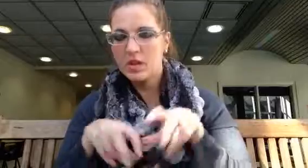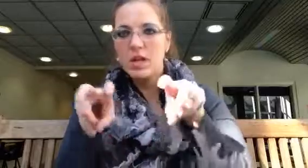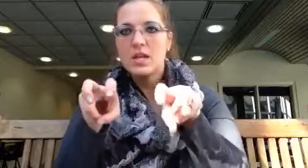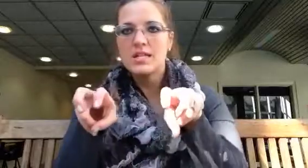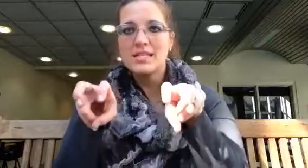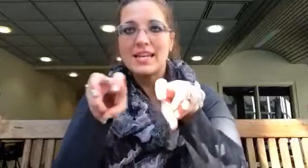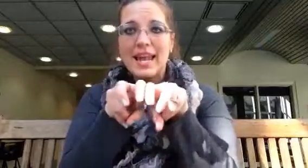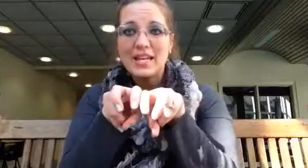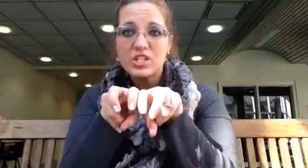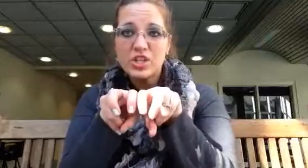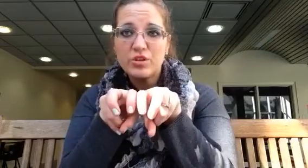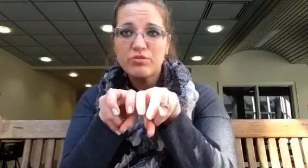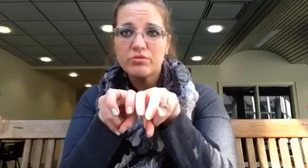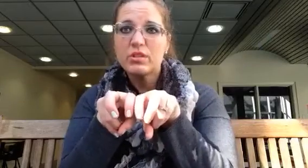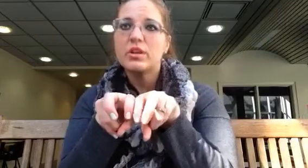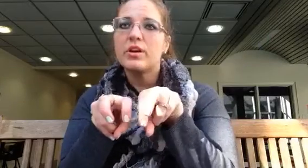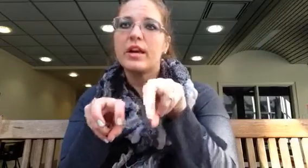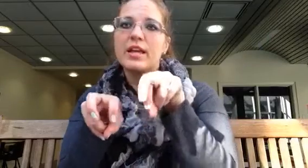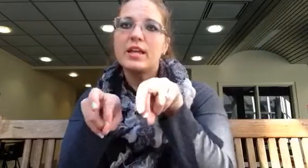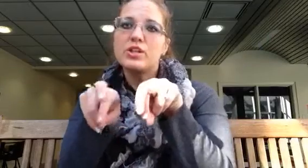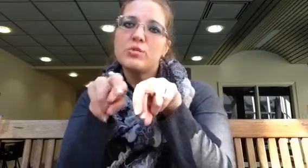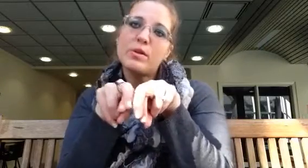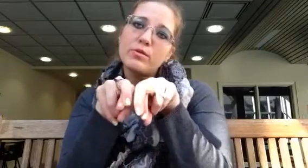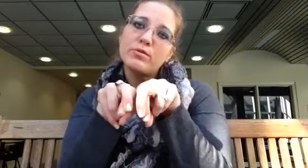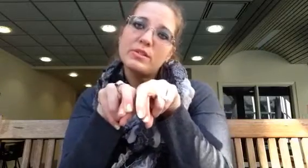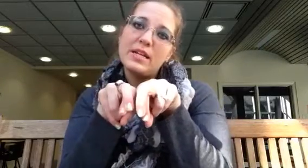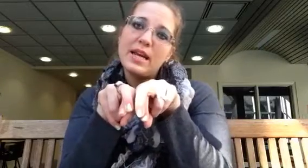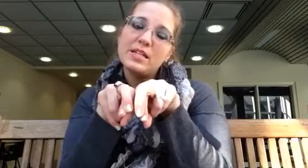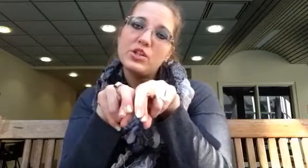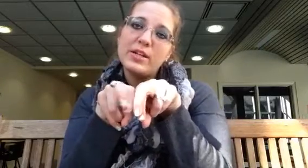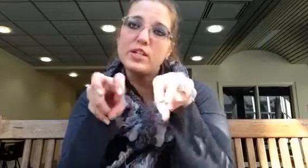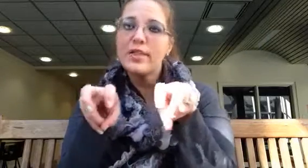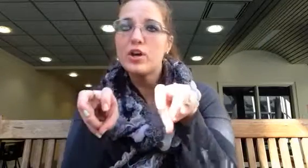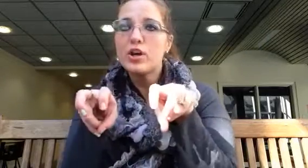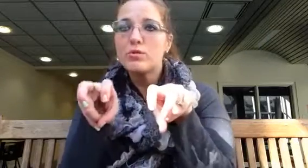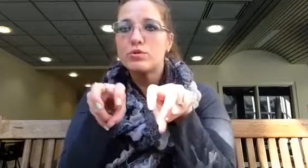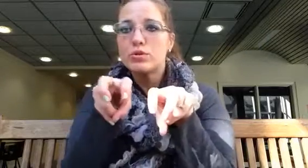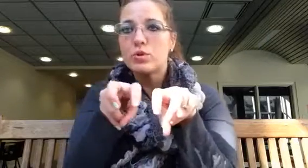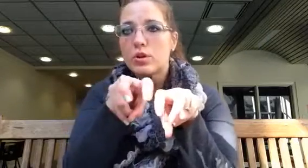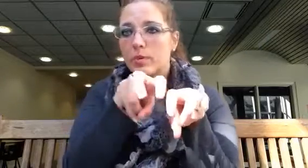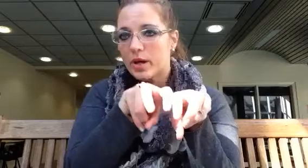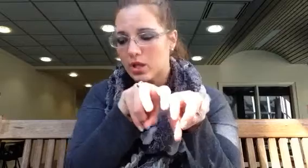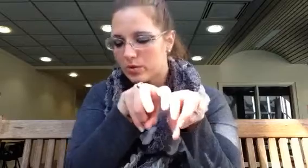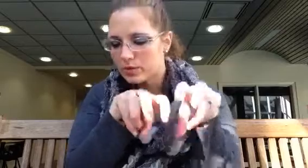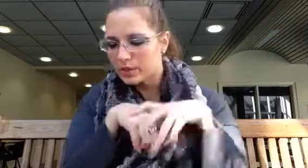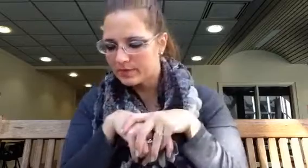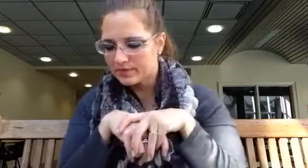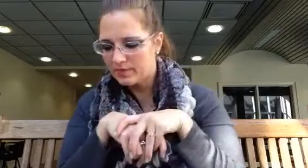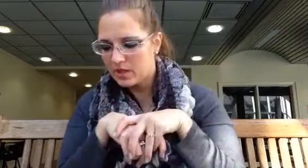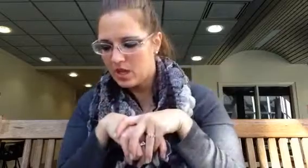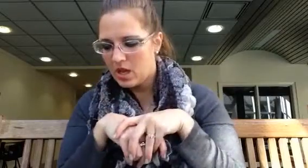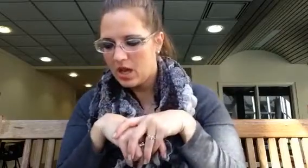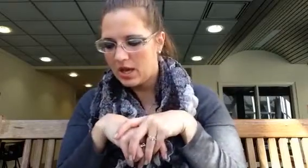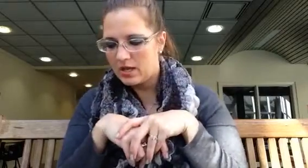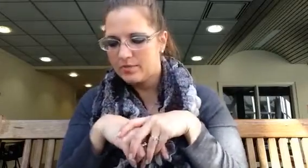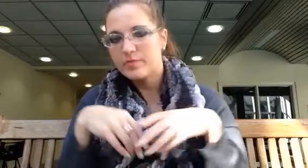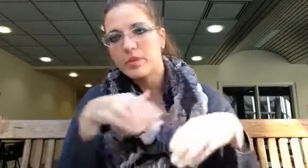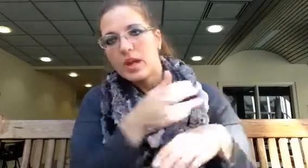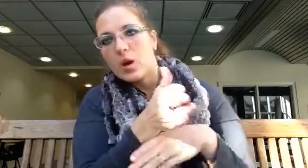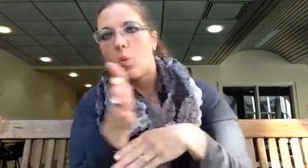To sit next to. Okay. Like two people. Sit next to each other. And scoot a little bit closer. Um. And a